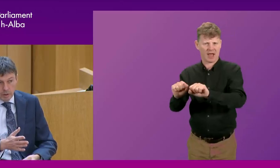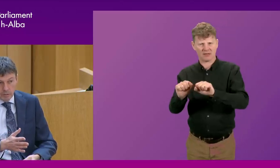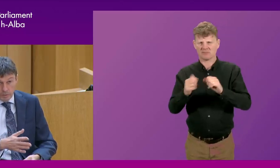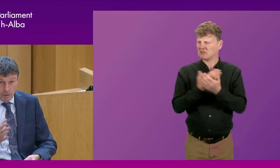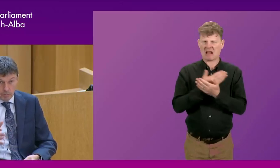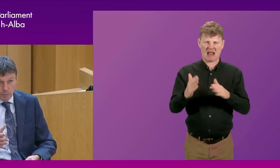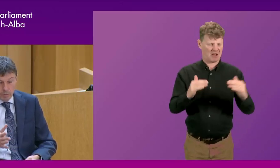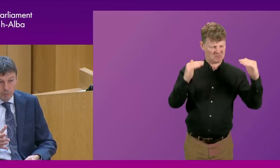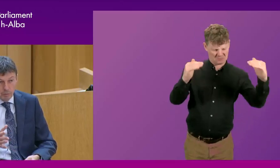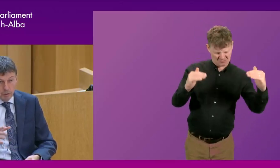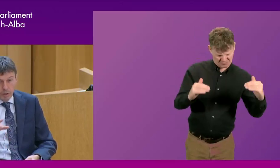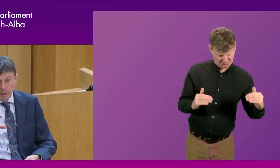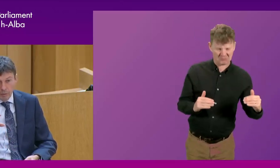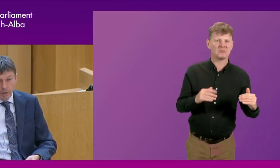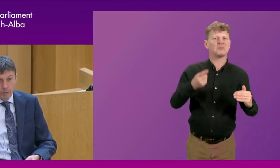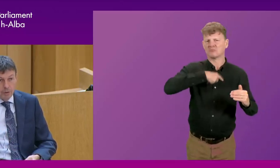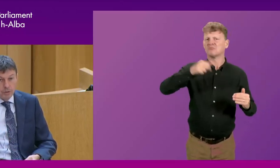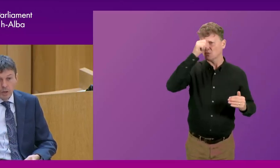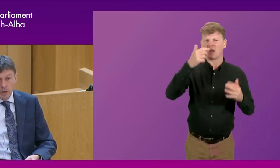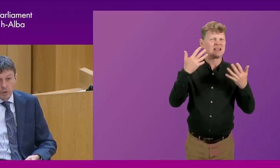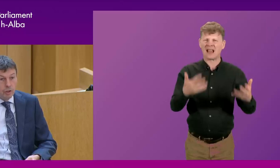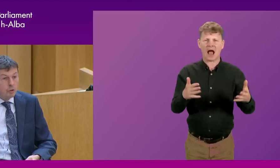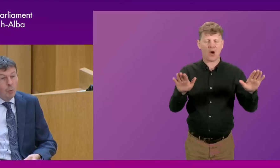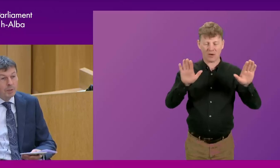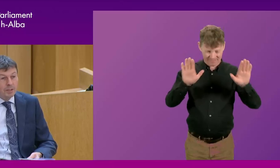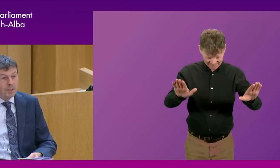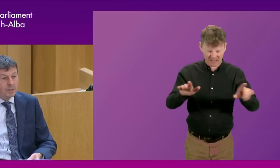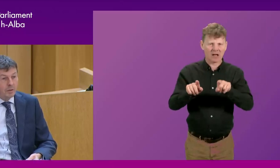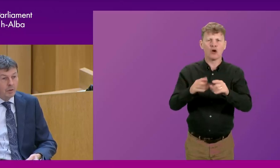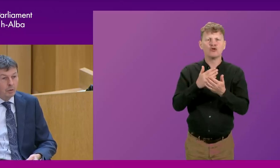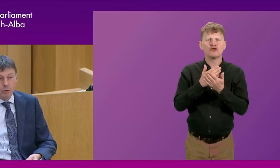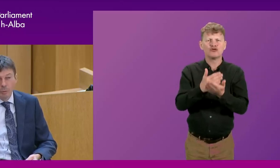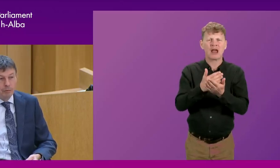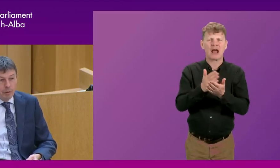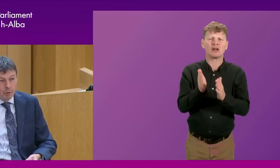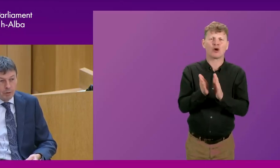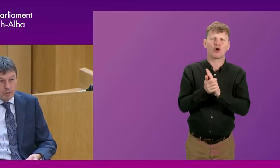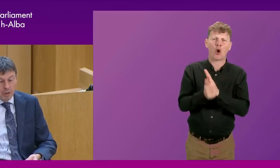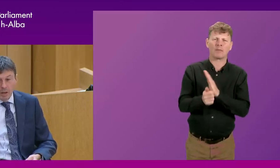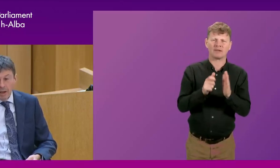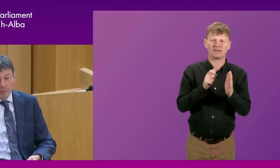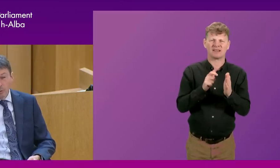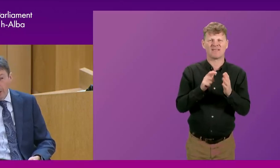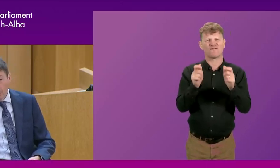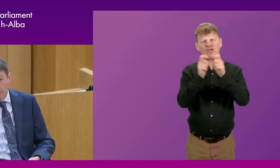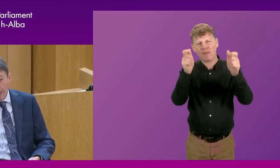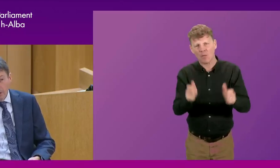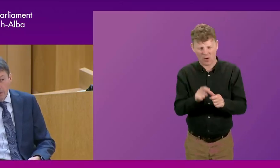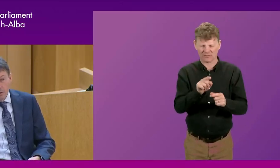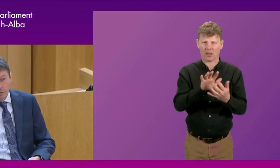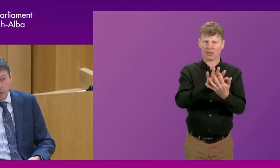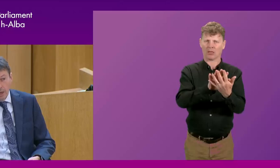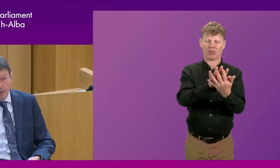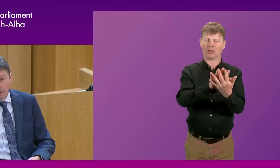it's held, it's responsible for. There are now these shared competencies, as they're called, or common frameworks, and they don't get a lot of